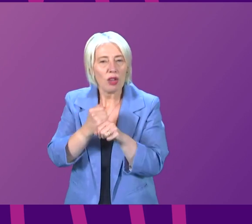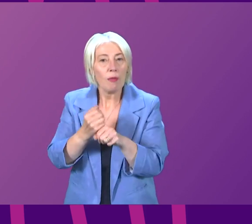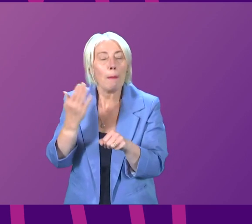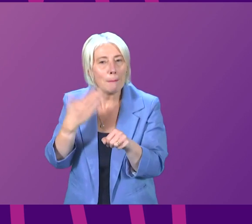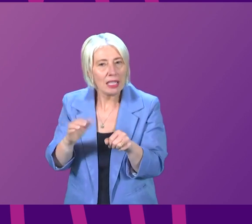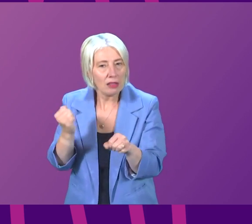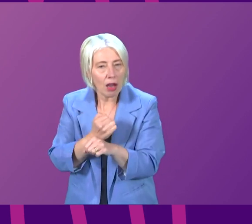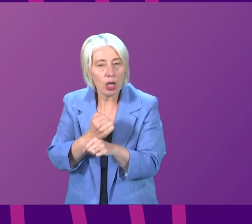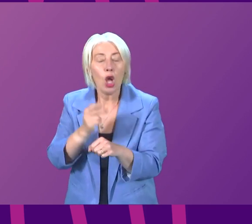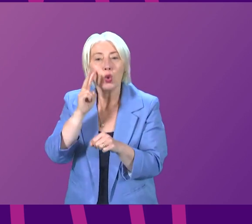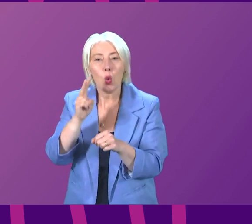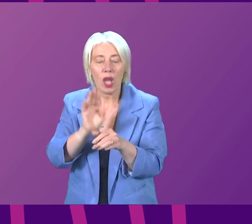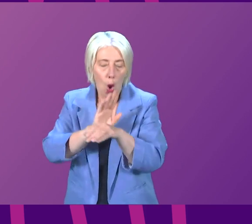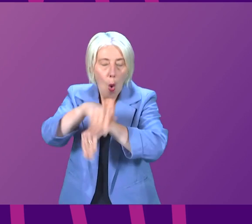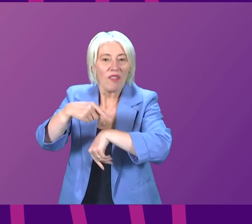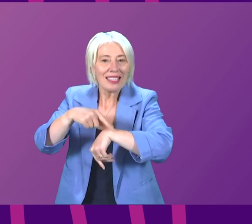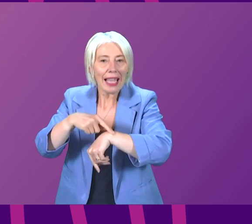overtime in Scotland's NHS